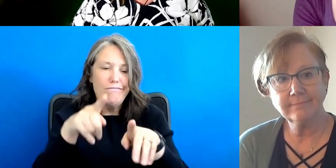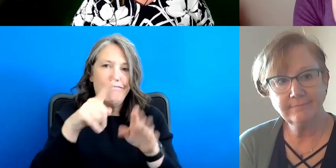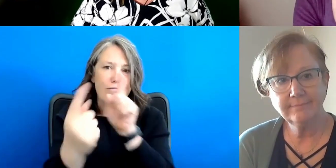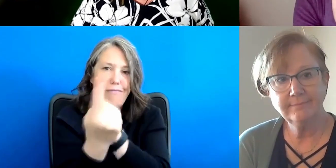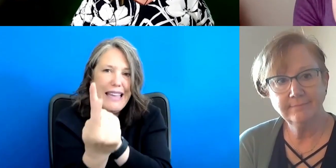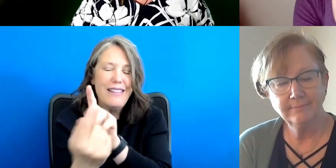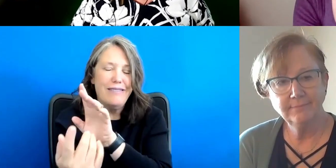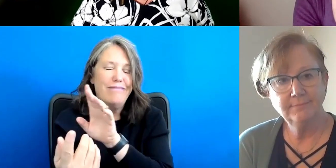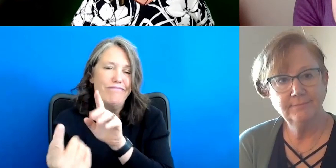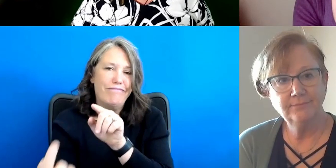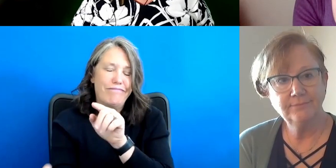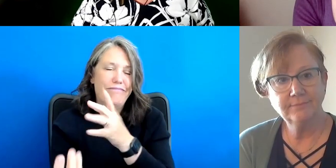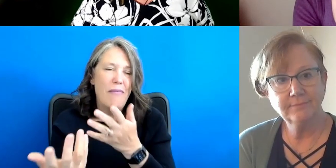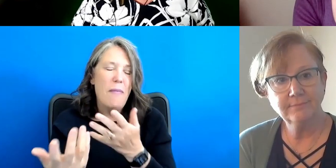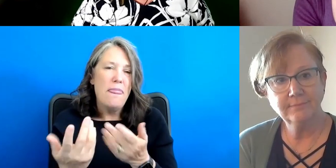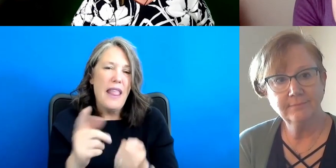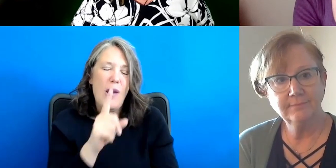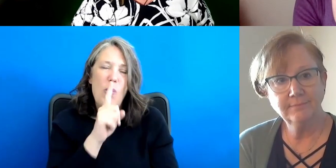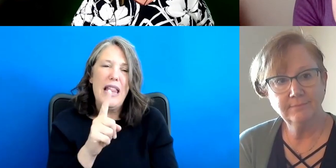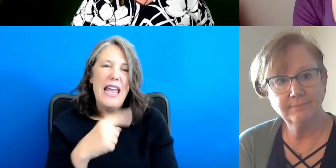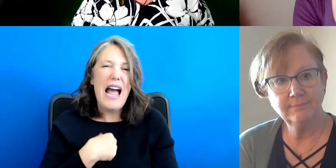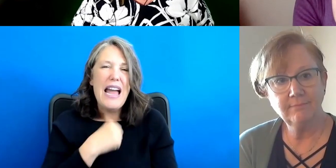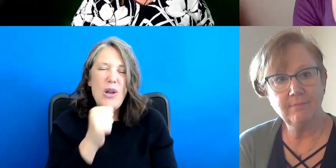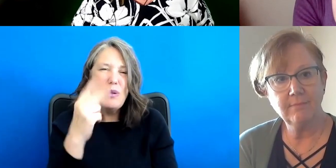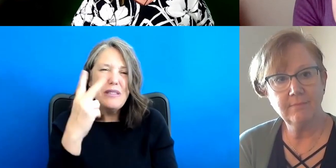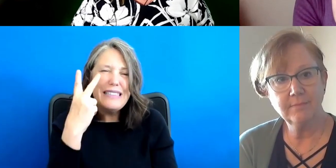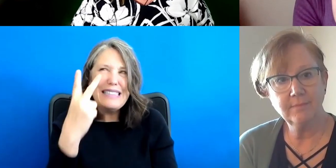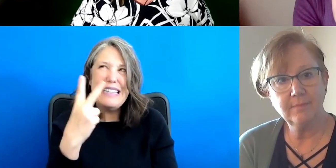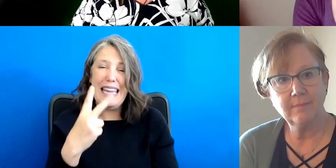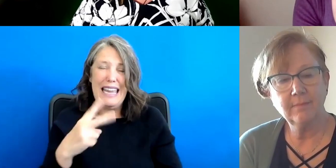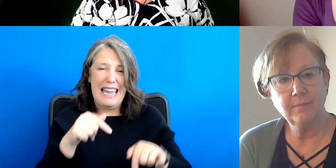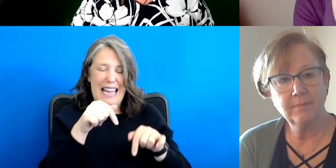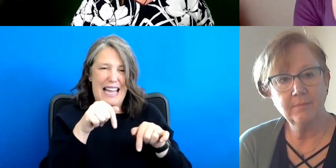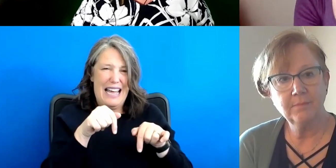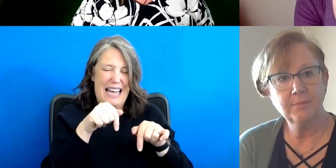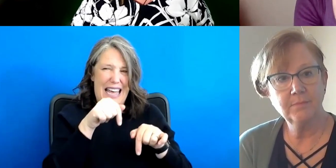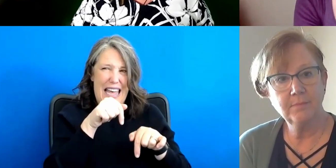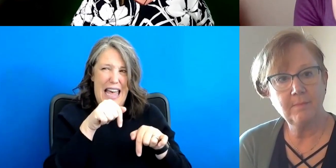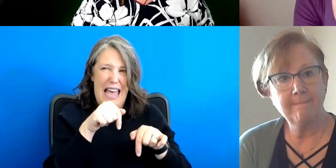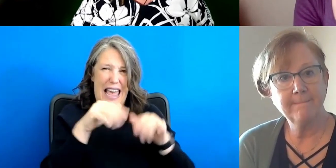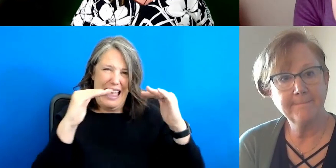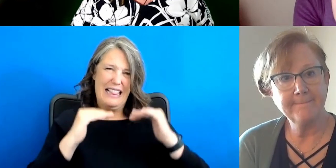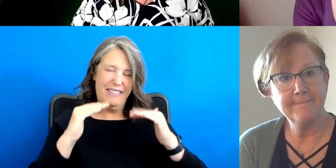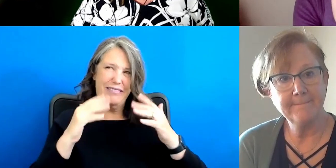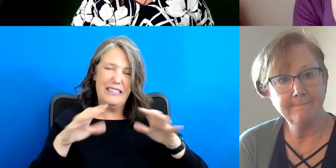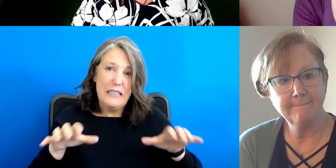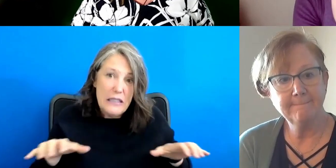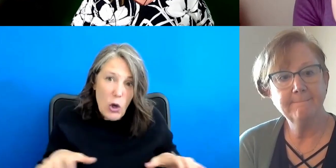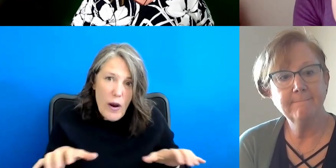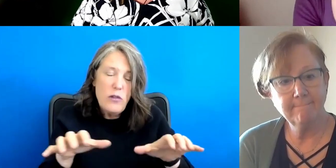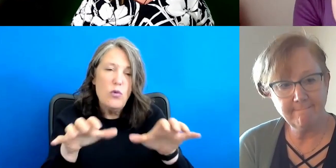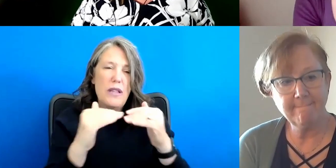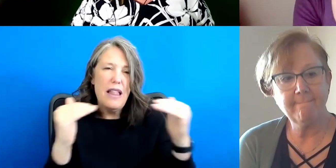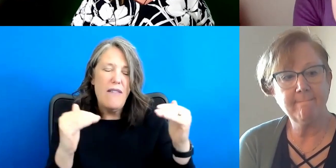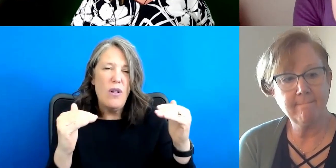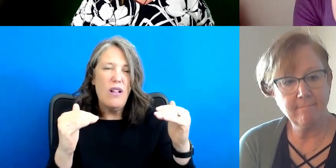I, I really, I don't see at the grassroots level, you know, any awareness of the SDGs.